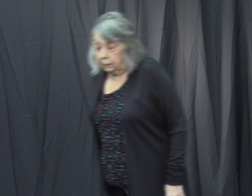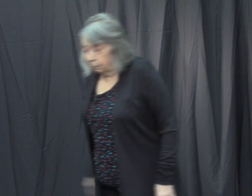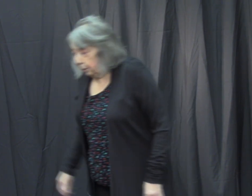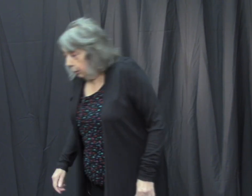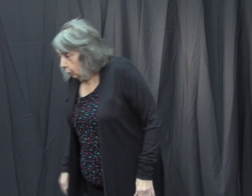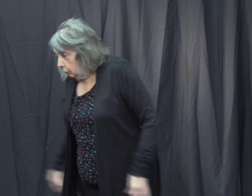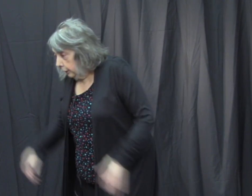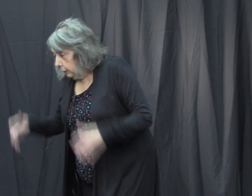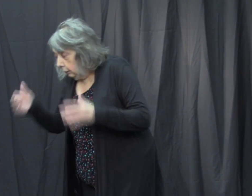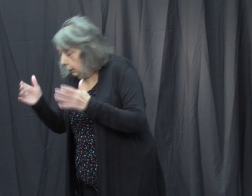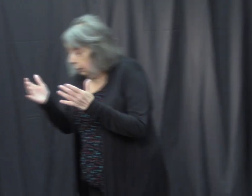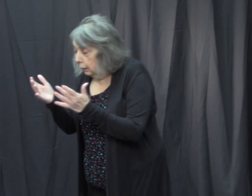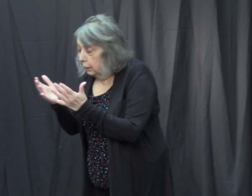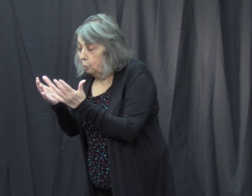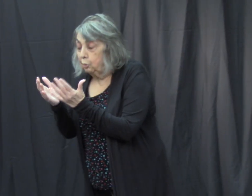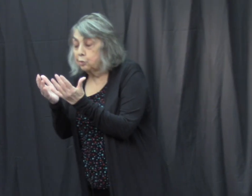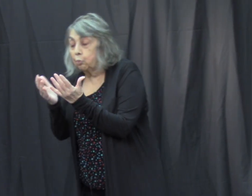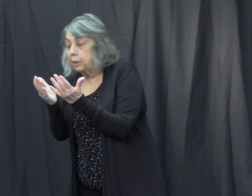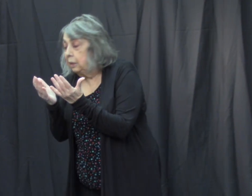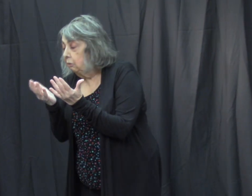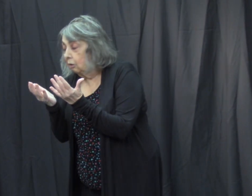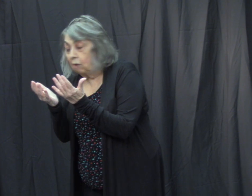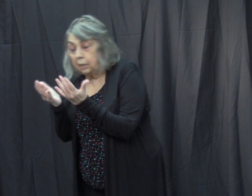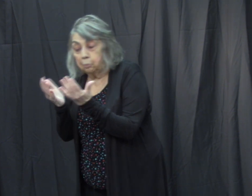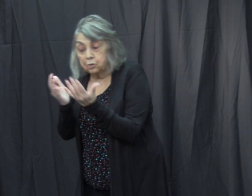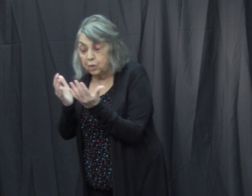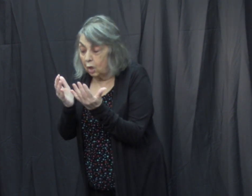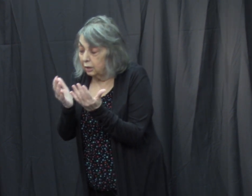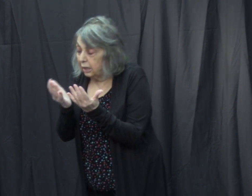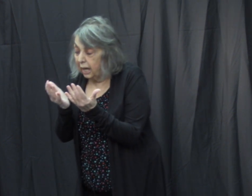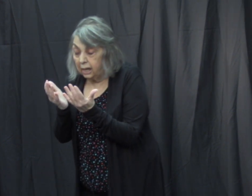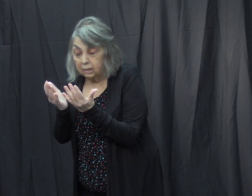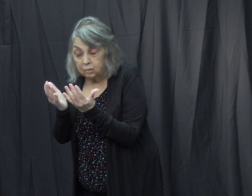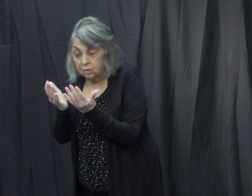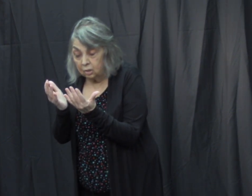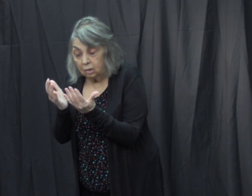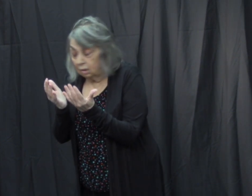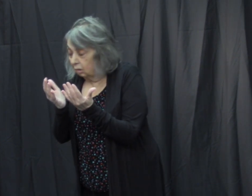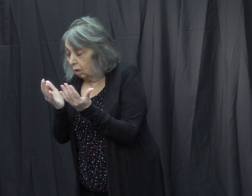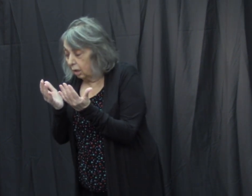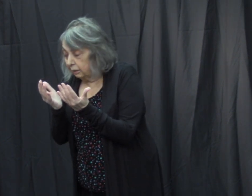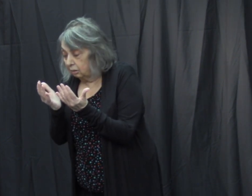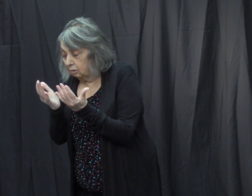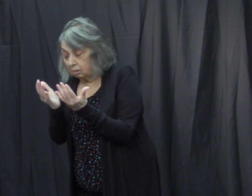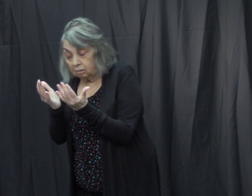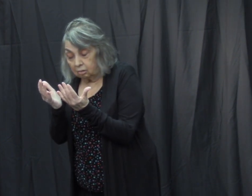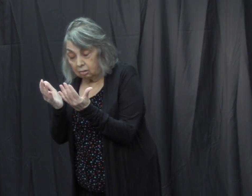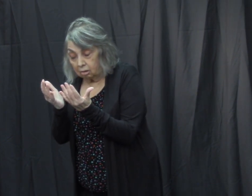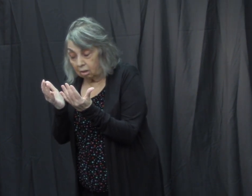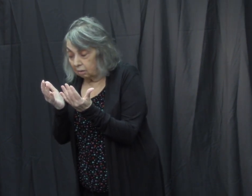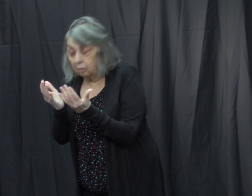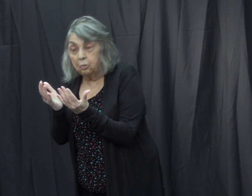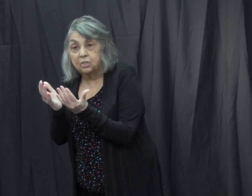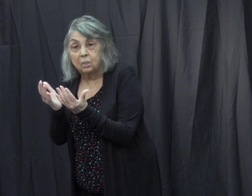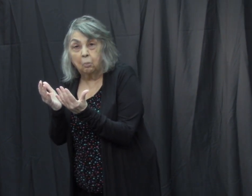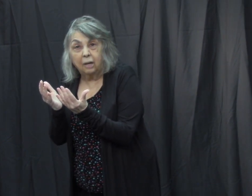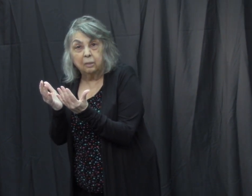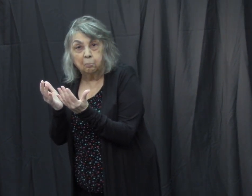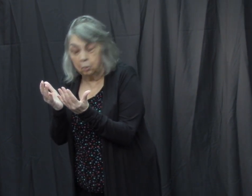Apparently, he was reading the labels on the cans like it was some kind of book